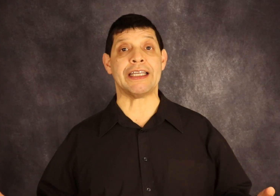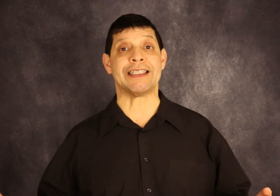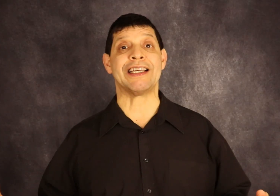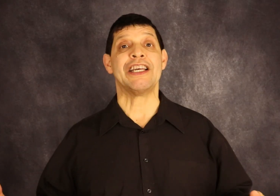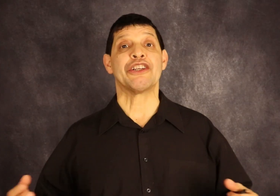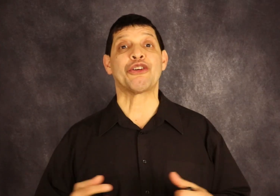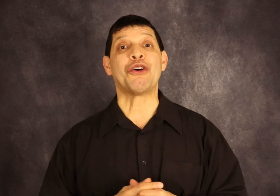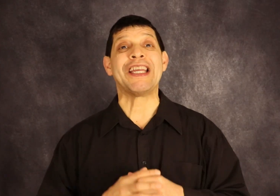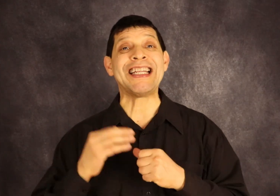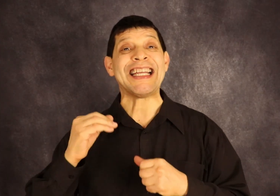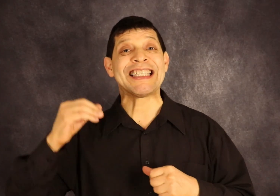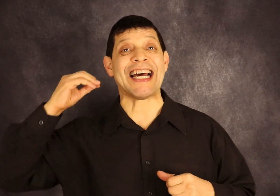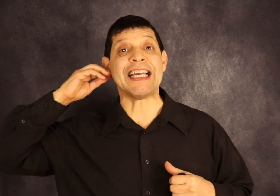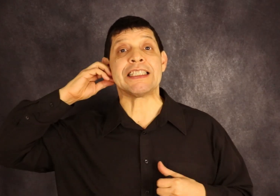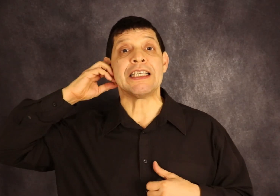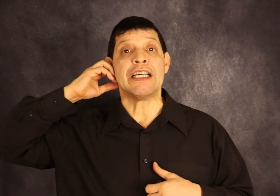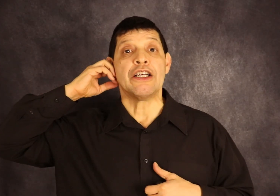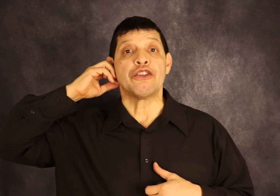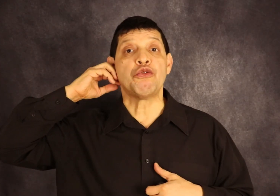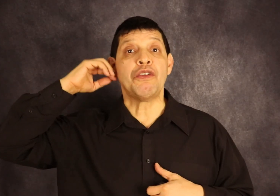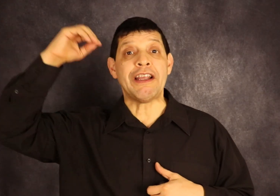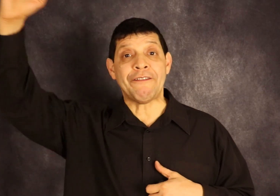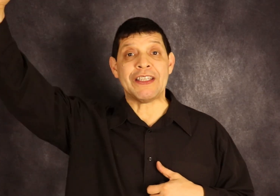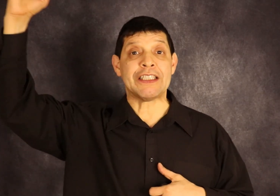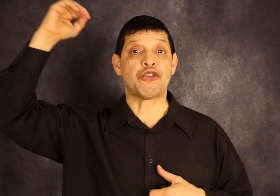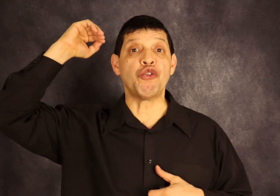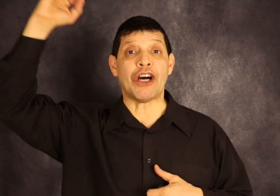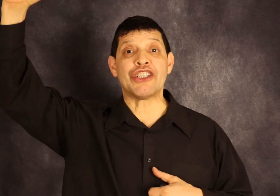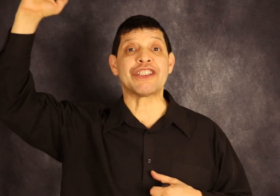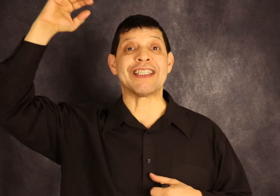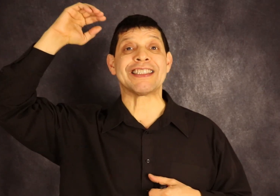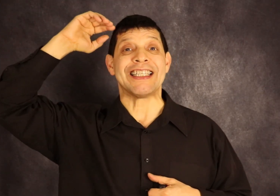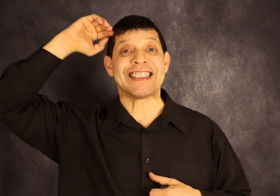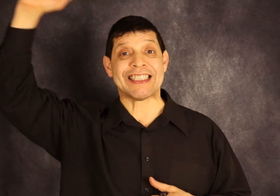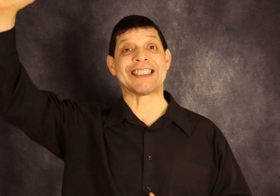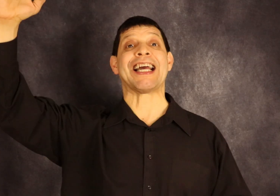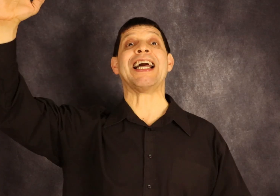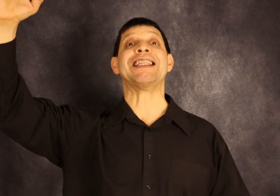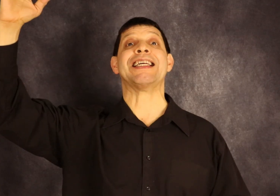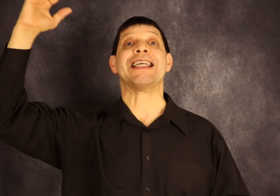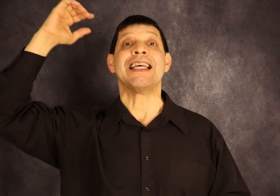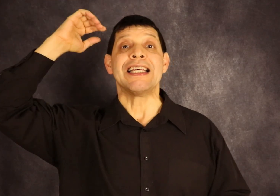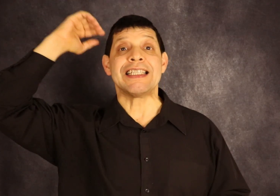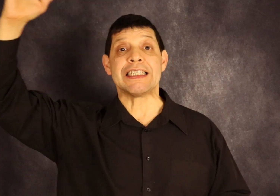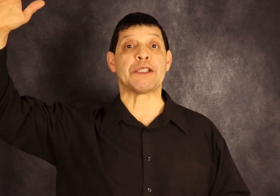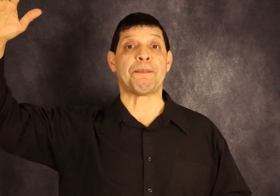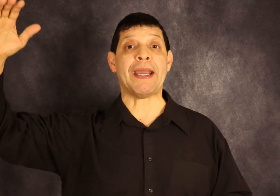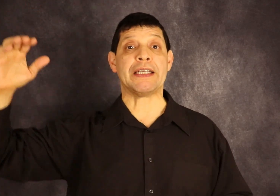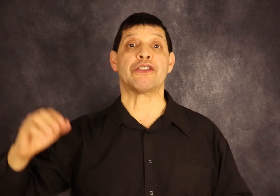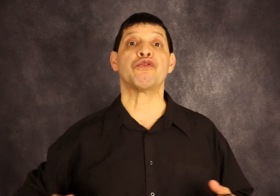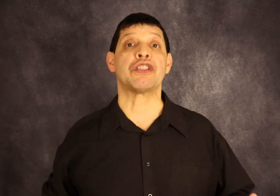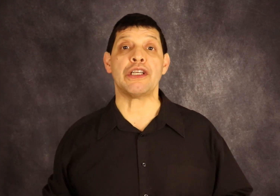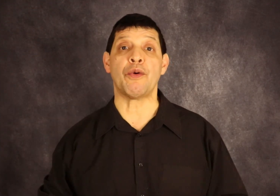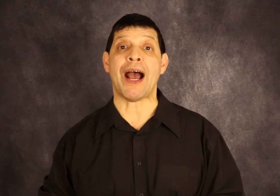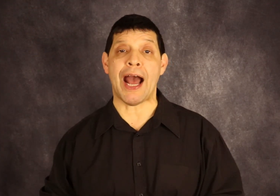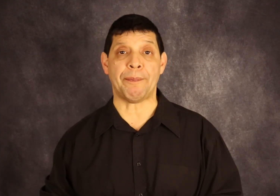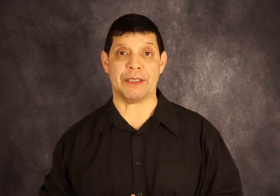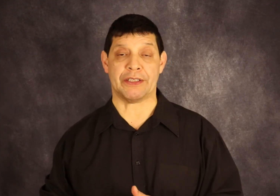is. So he decides to leave these two astronauts stranded in space to see what happens.